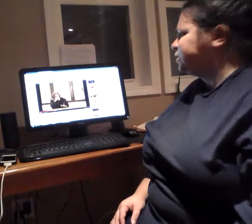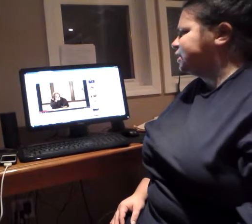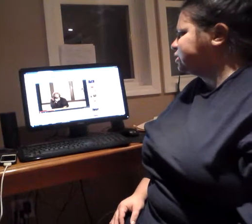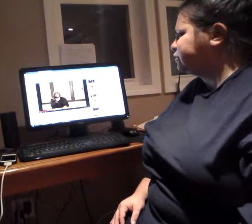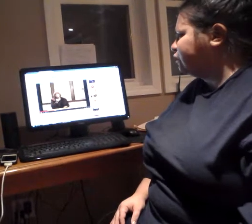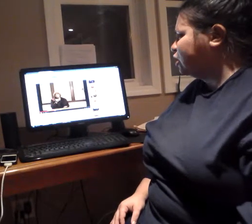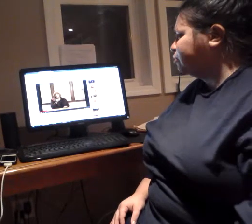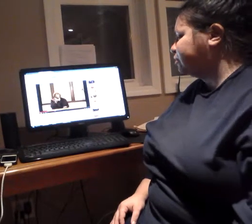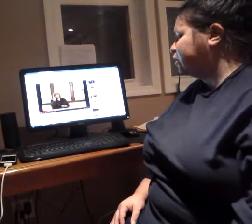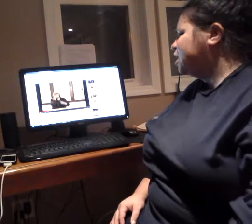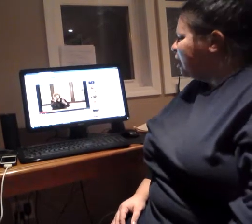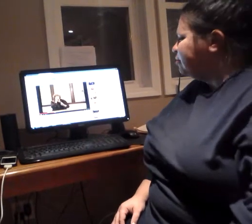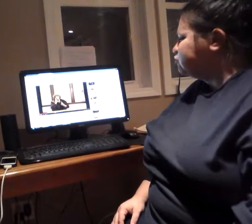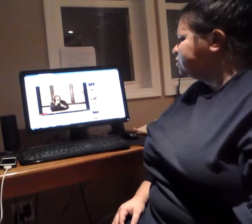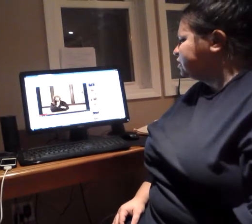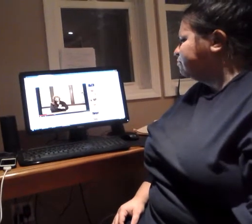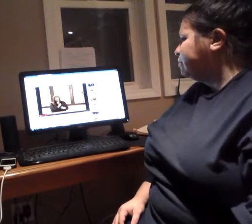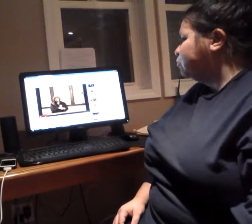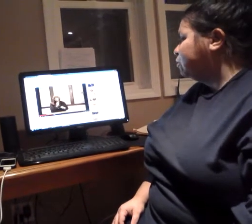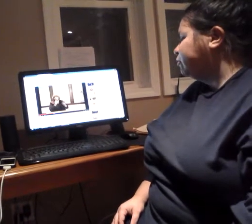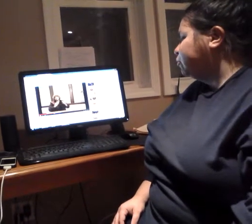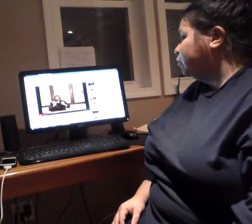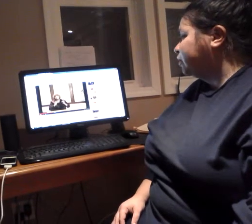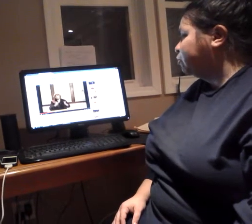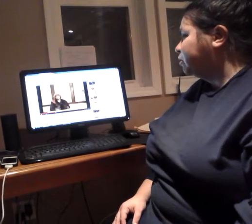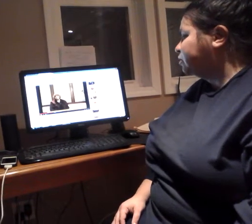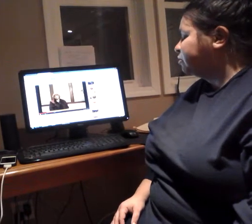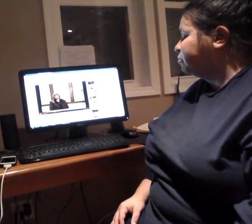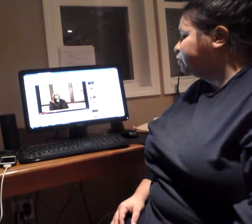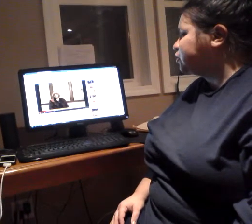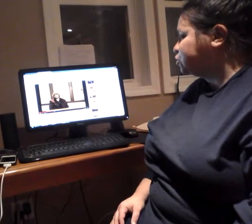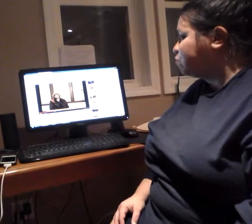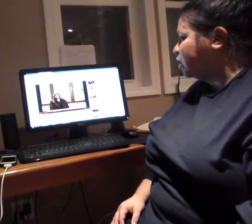asks for help without I'm interested in maybe wondering working with computers as well